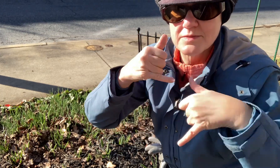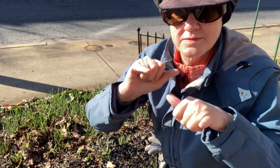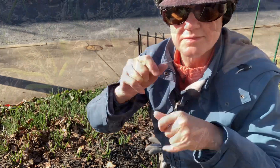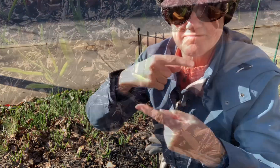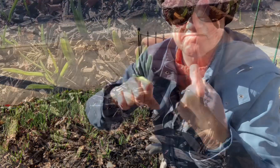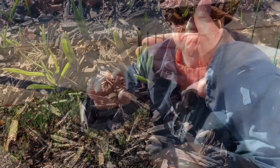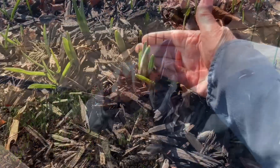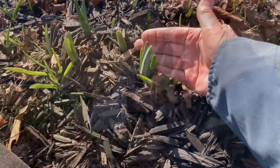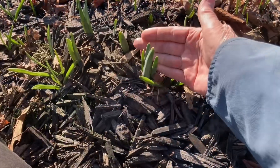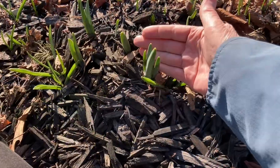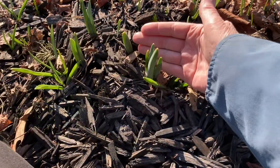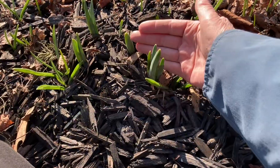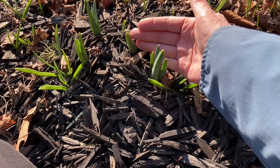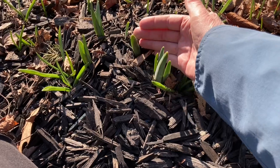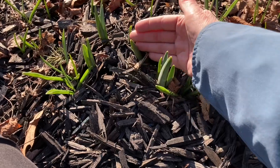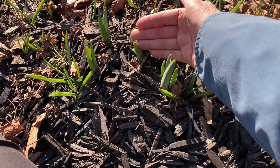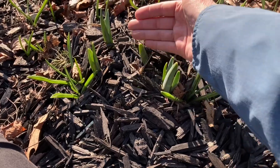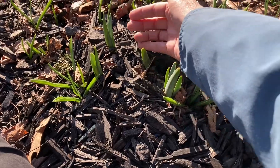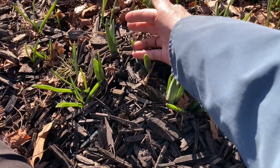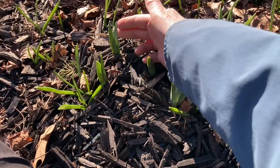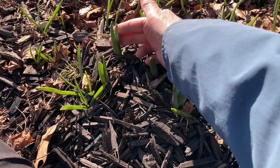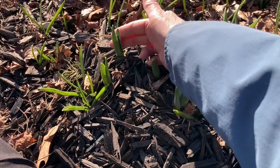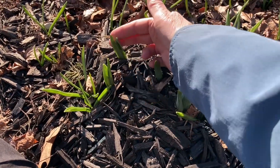so much work and they still come back